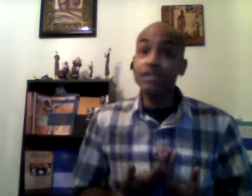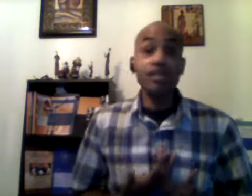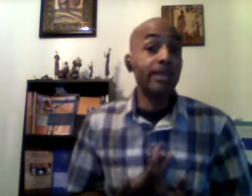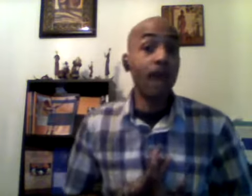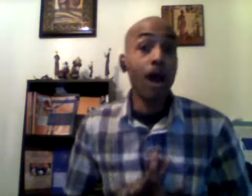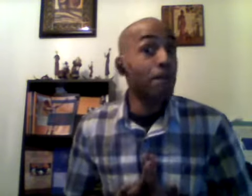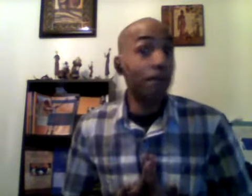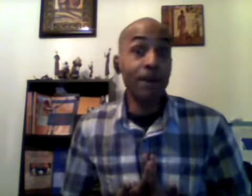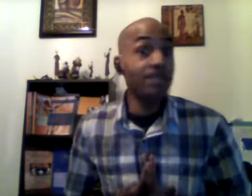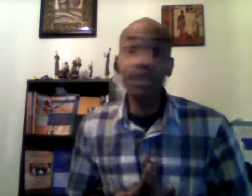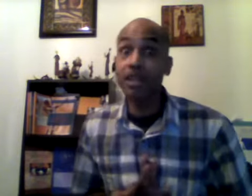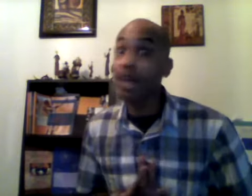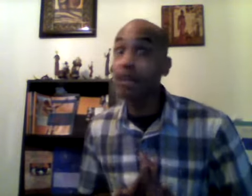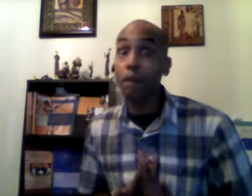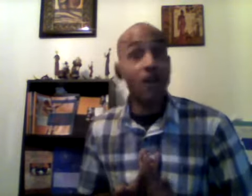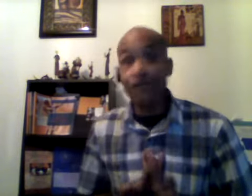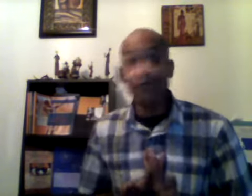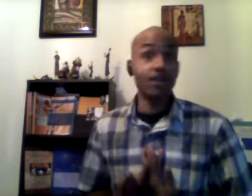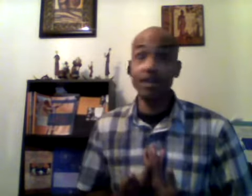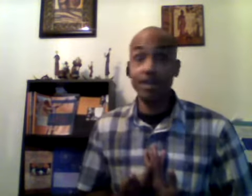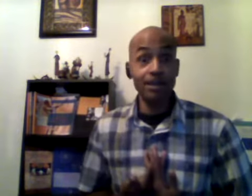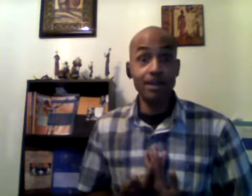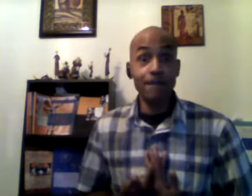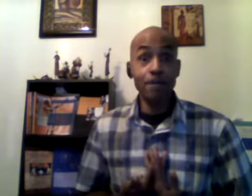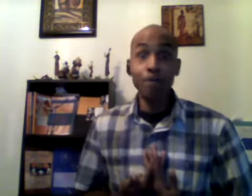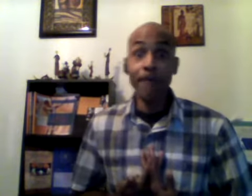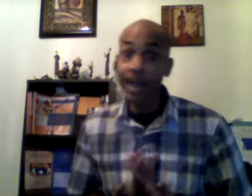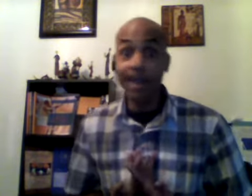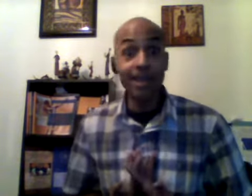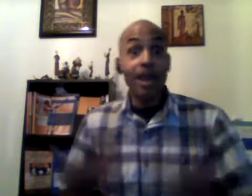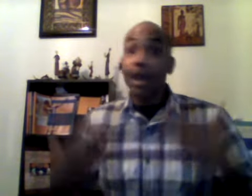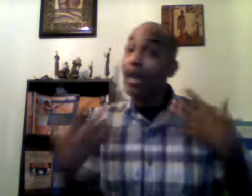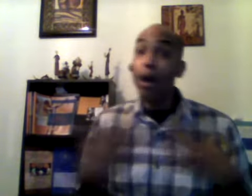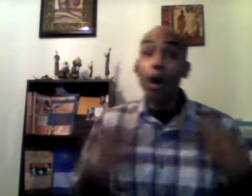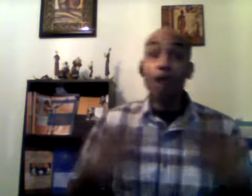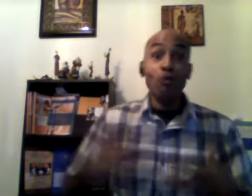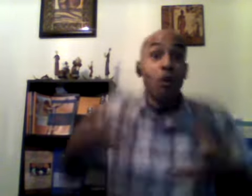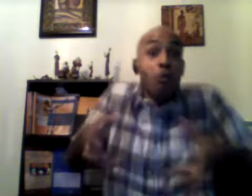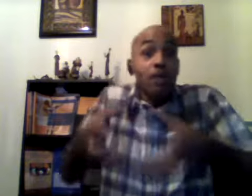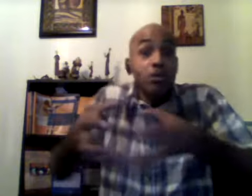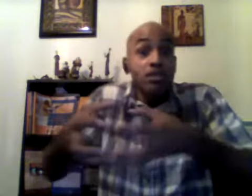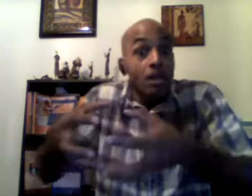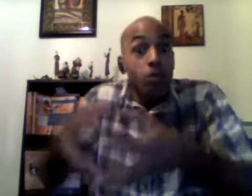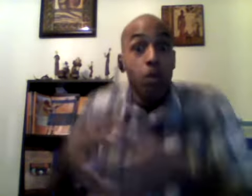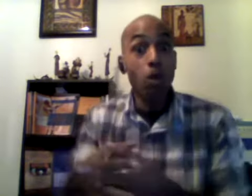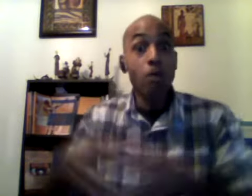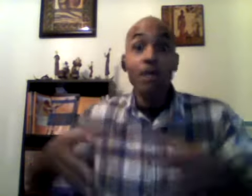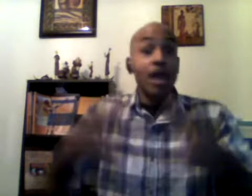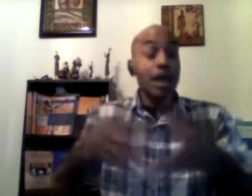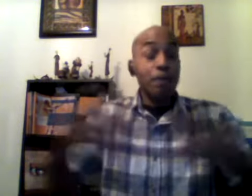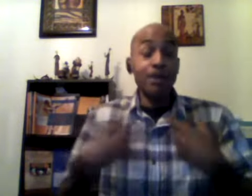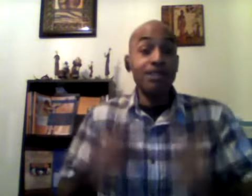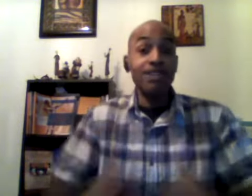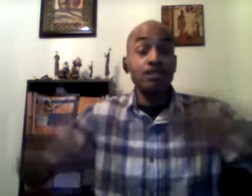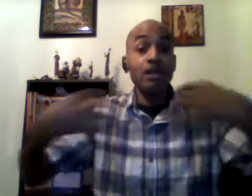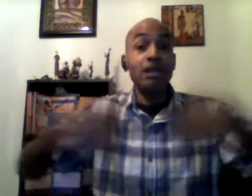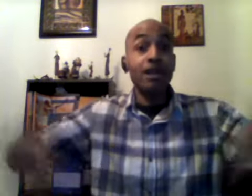see god put it together perfect man he all when we was in the womb he put this together